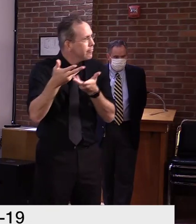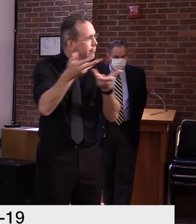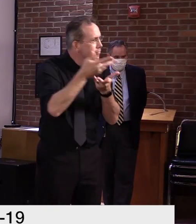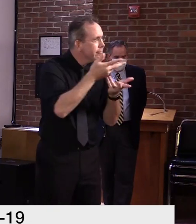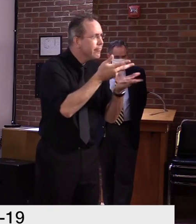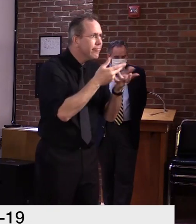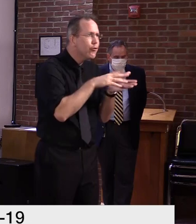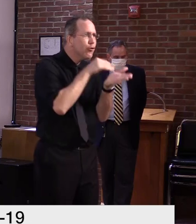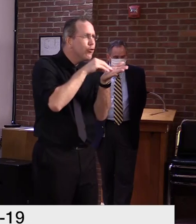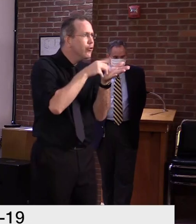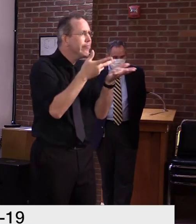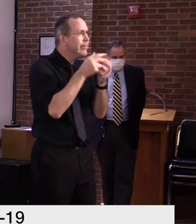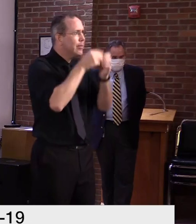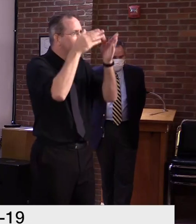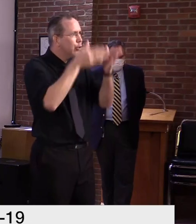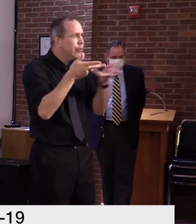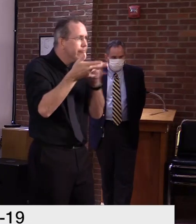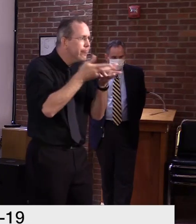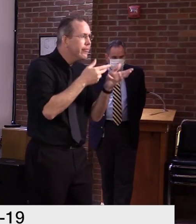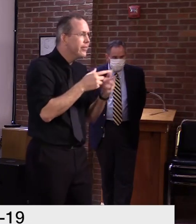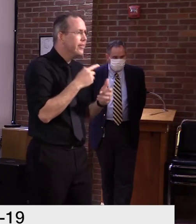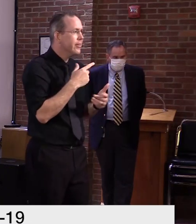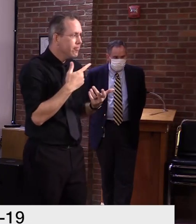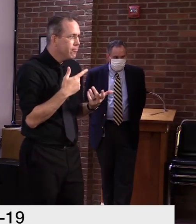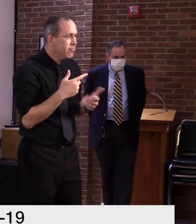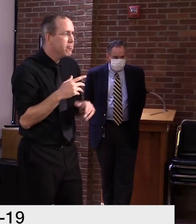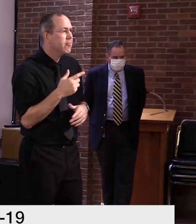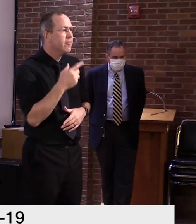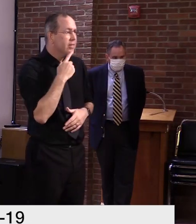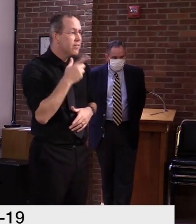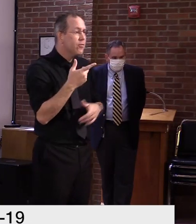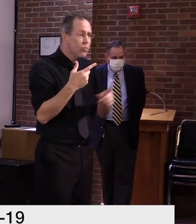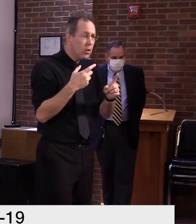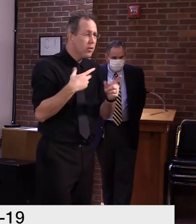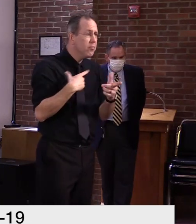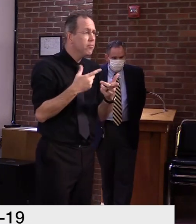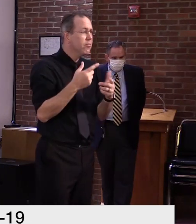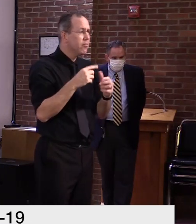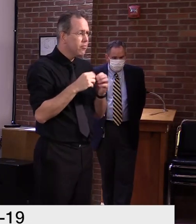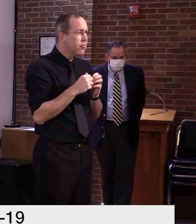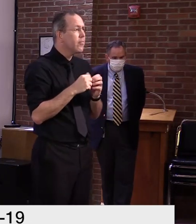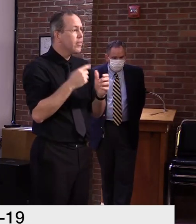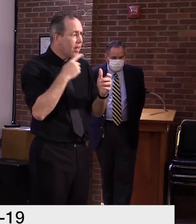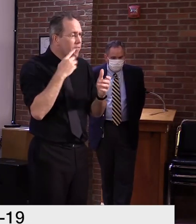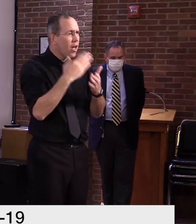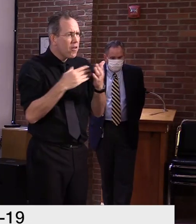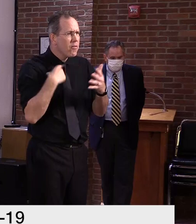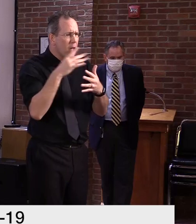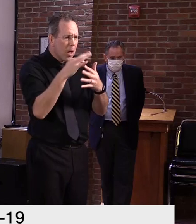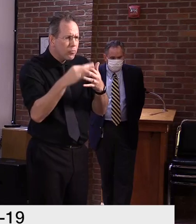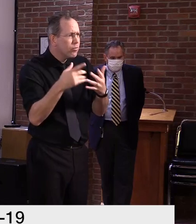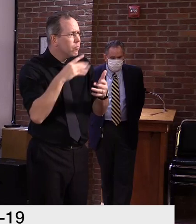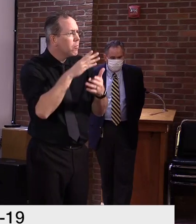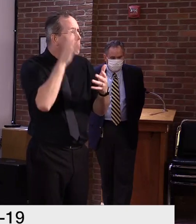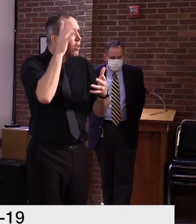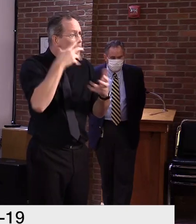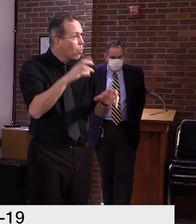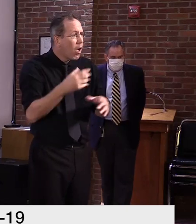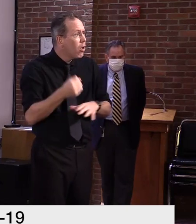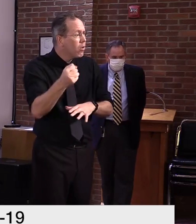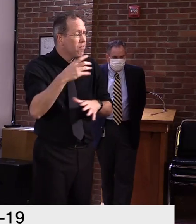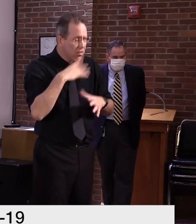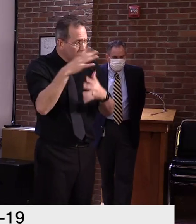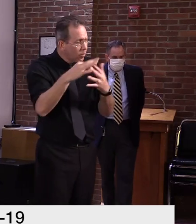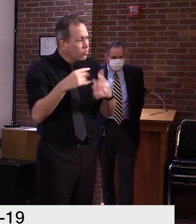uh, not to. Um, so, uh, again, we're, um, we're just trying to do the best we can, try and pull in the same direction,